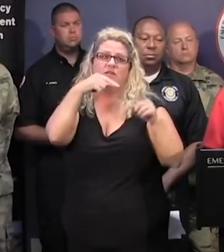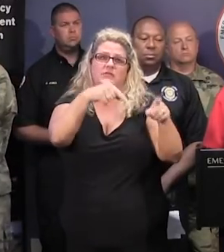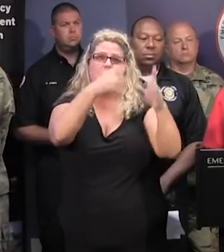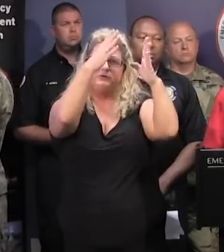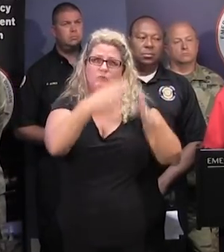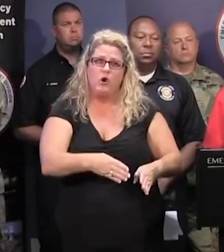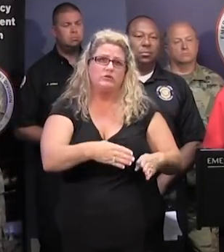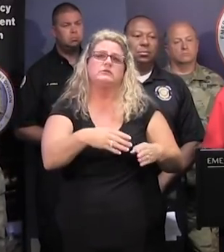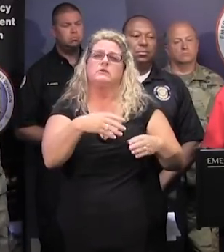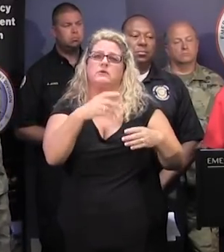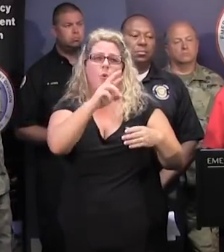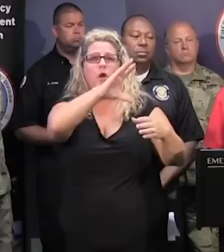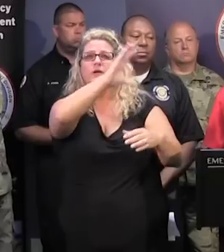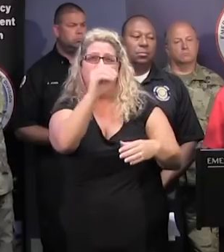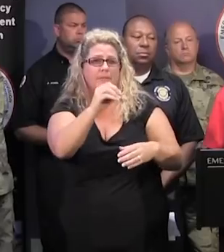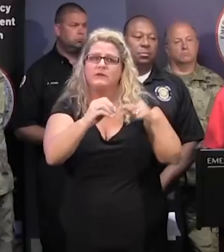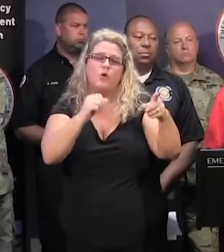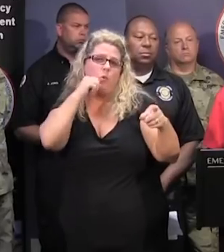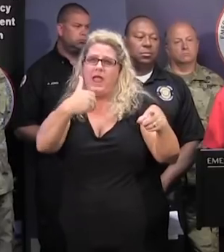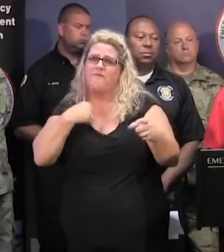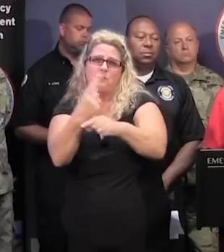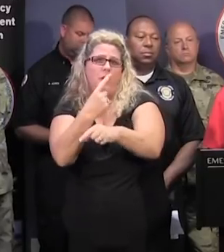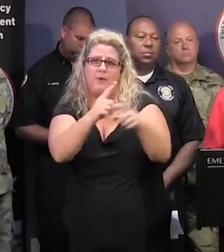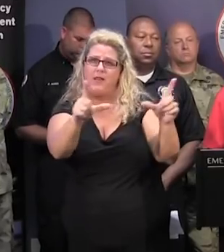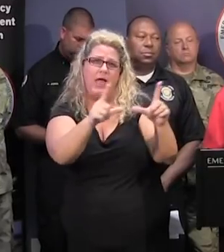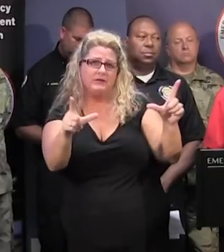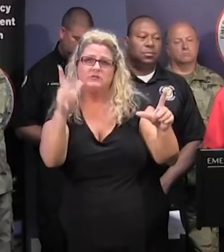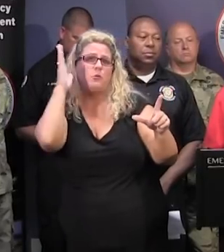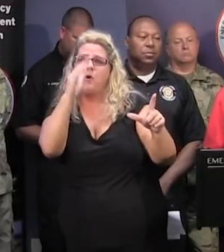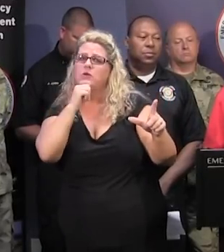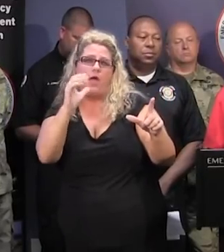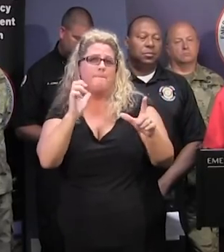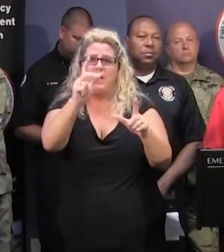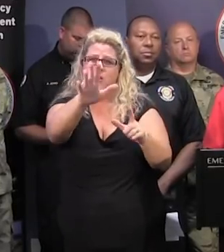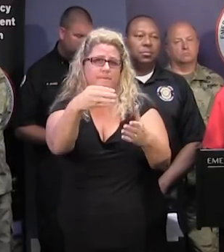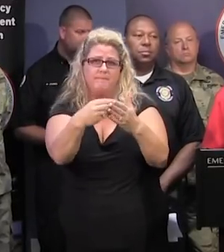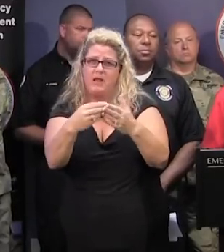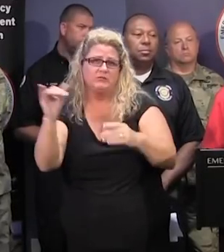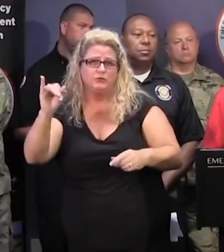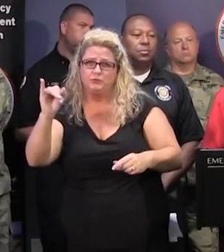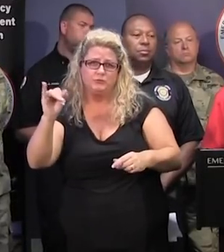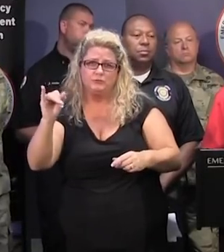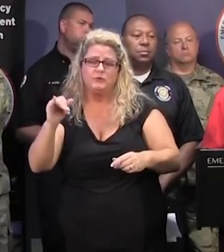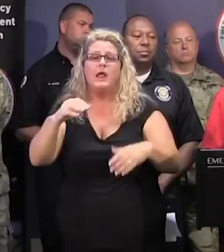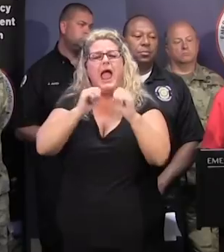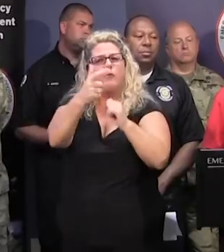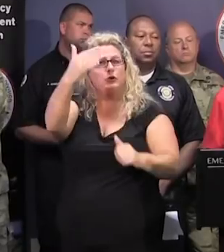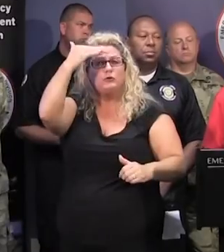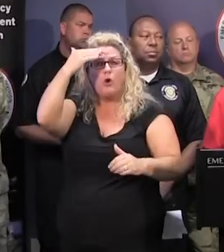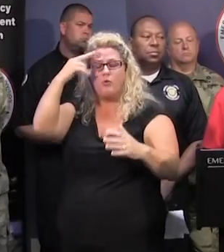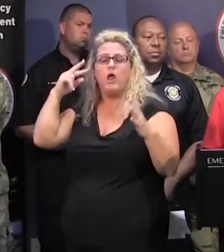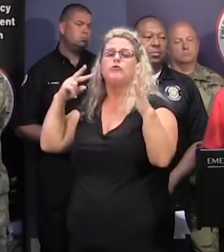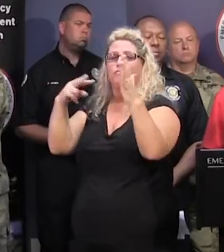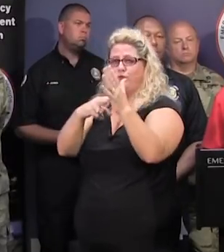someone or a company that does not have a proper license in the state. You can find that important information along with how to